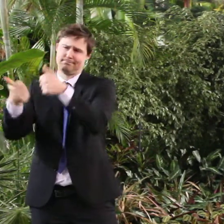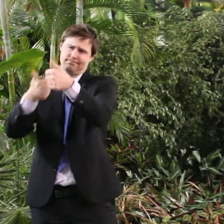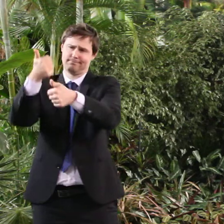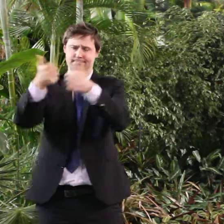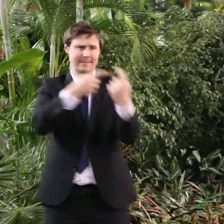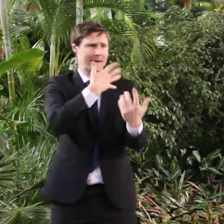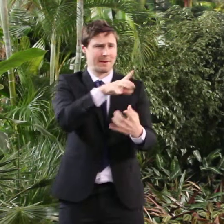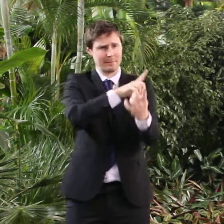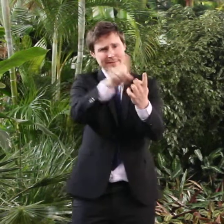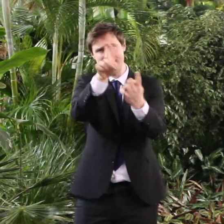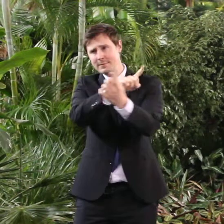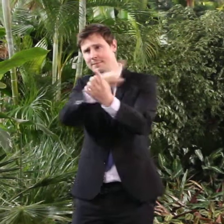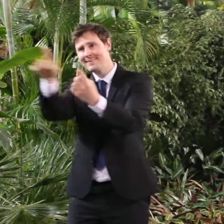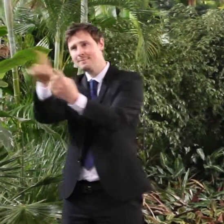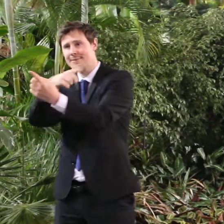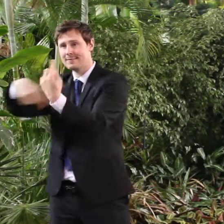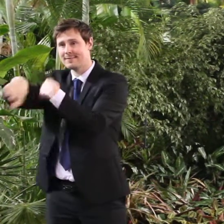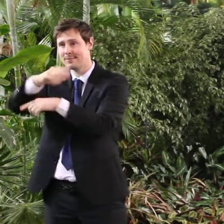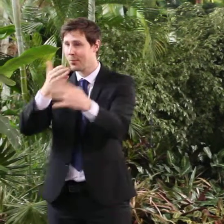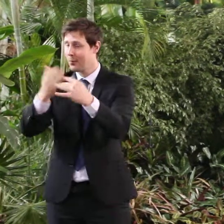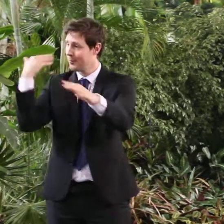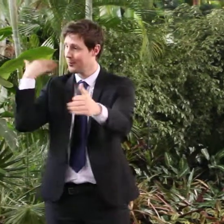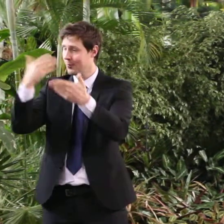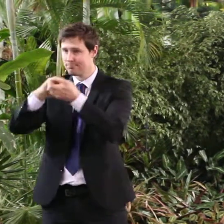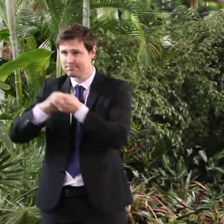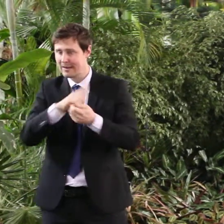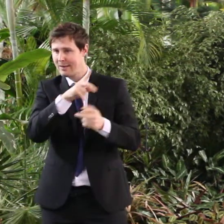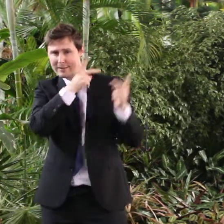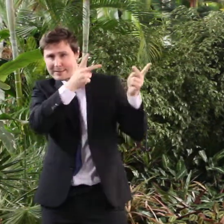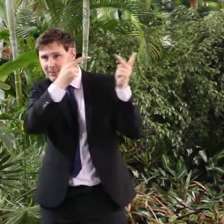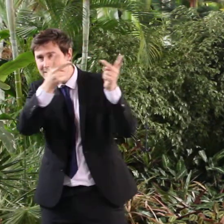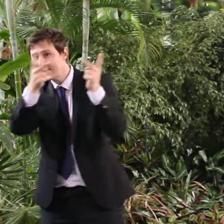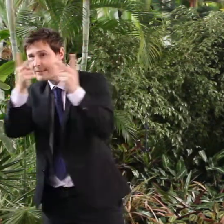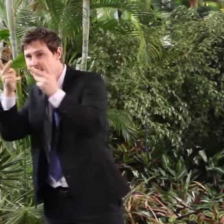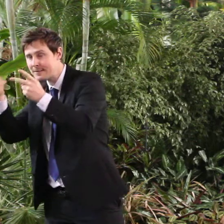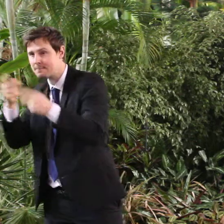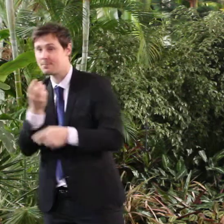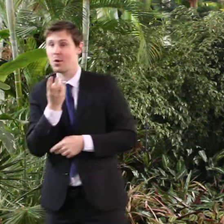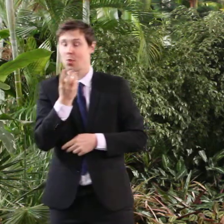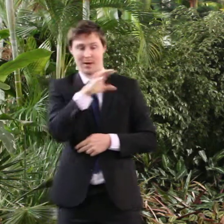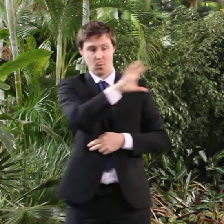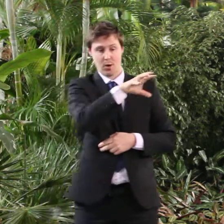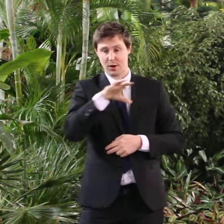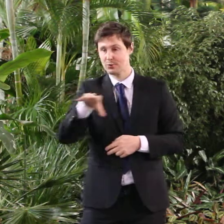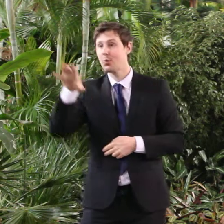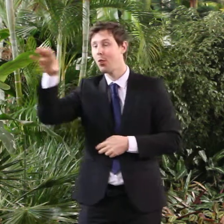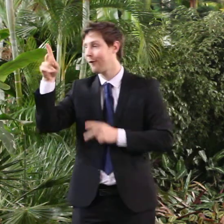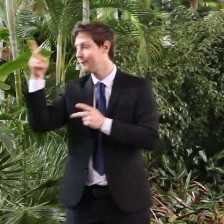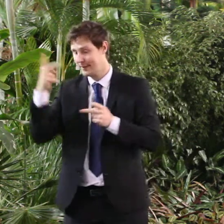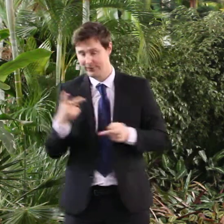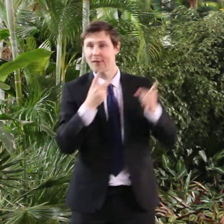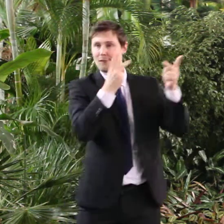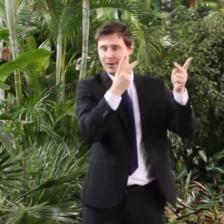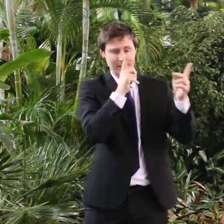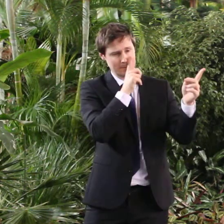met many of you during the Games when I was going round the three live sites and what a wonderful